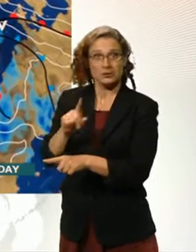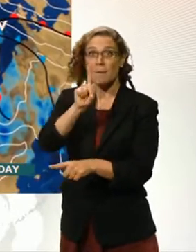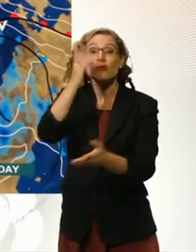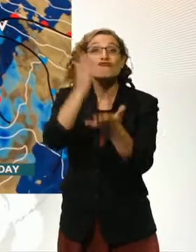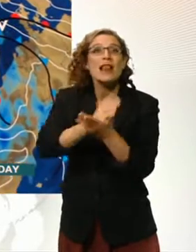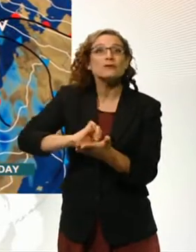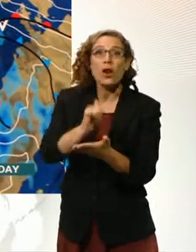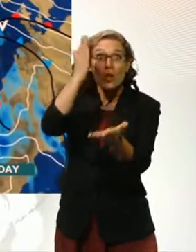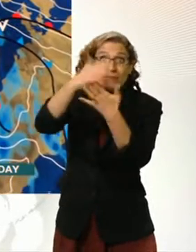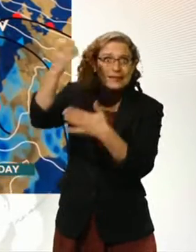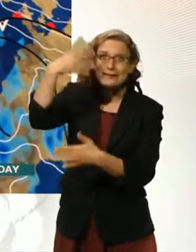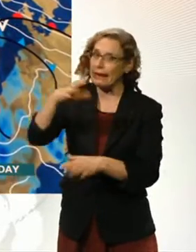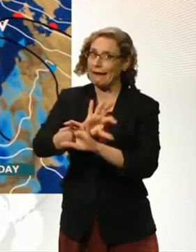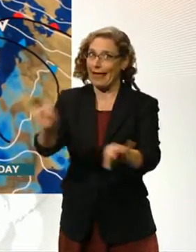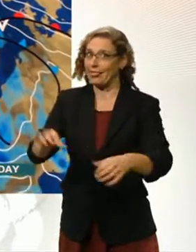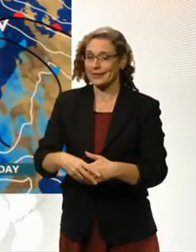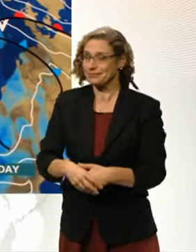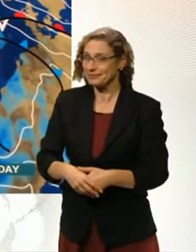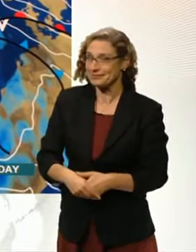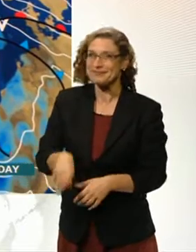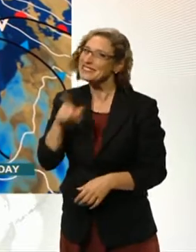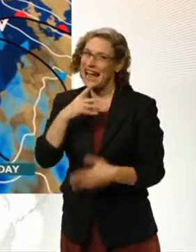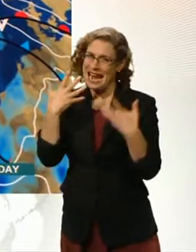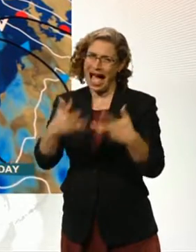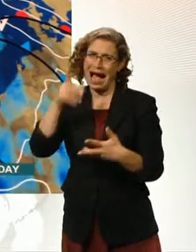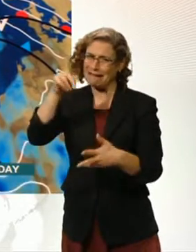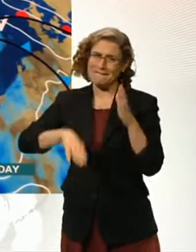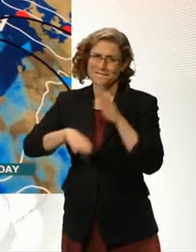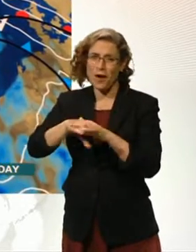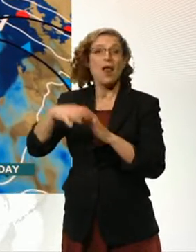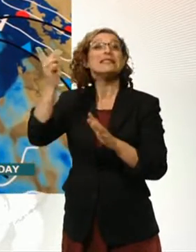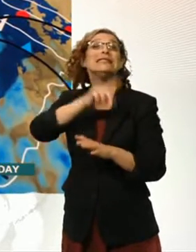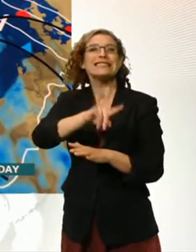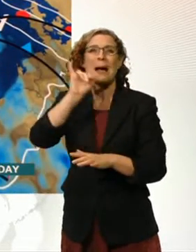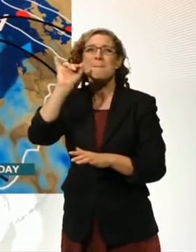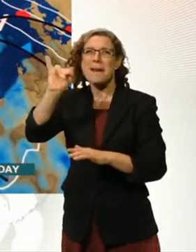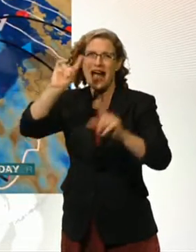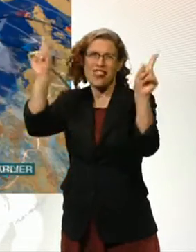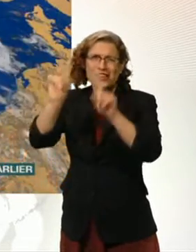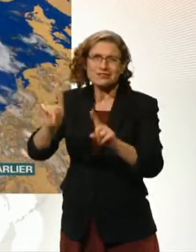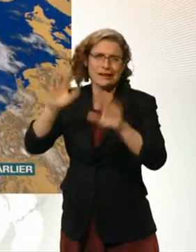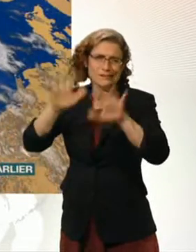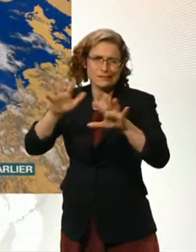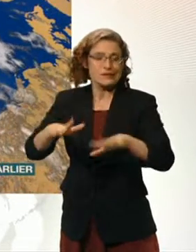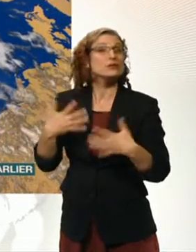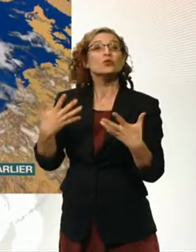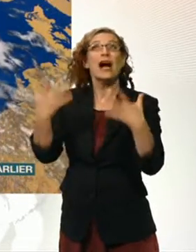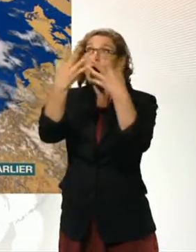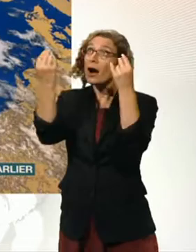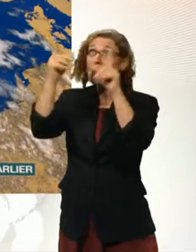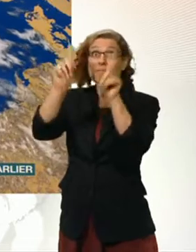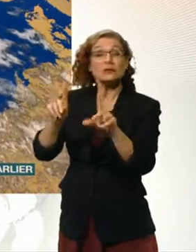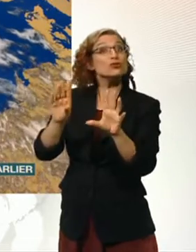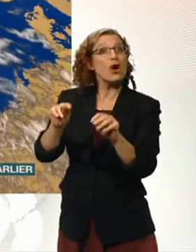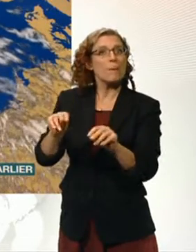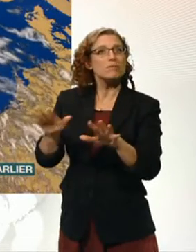can see. We've lost yesterday sharp, thundery downpours only to be replaced by some heavy, persistent rain. In fact, one or two places have